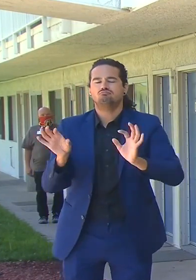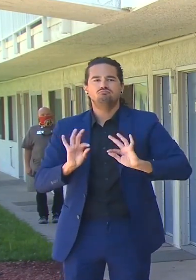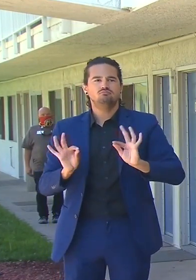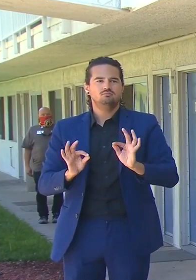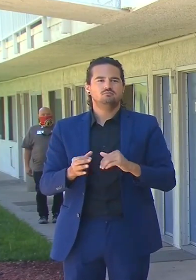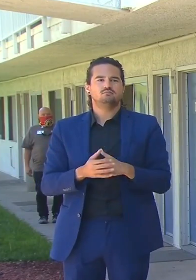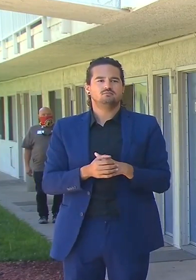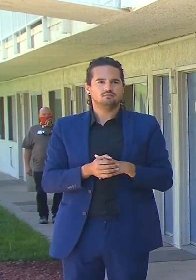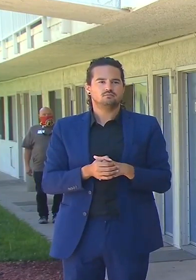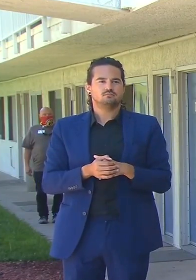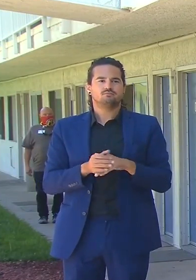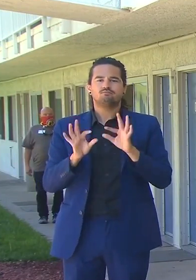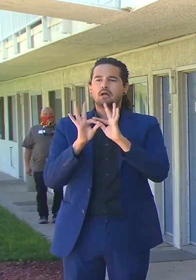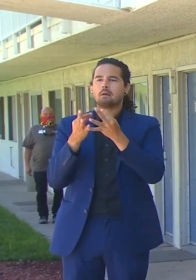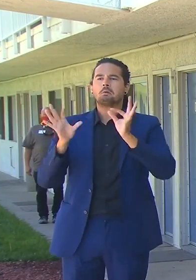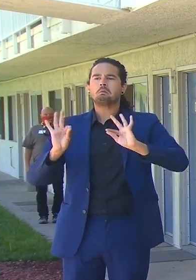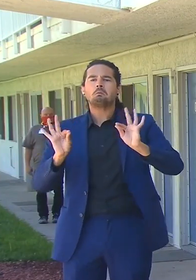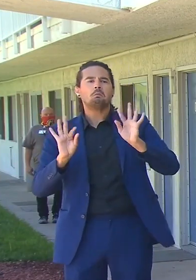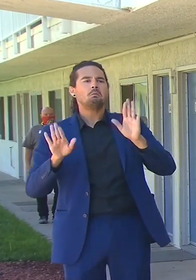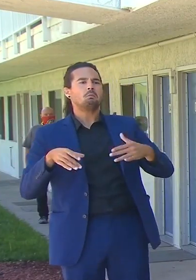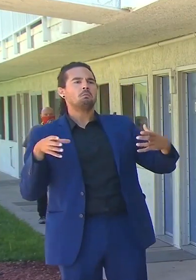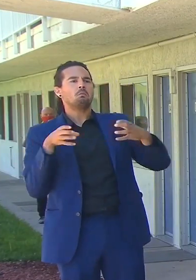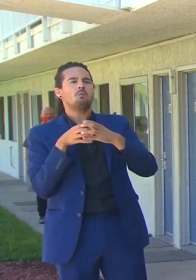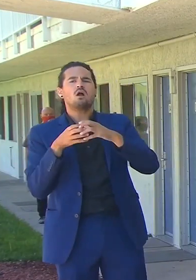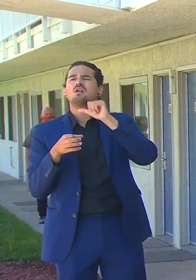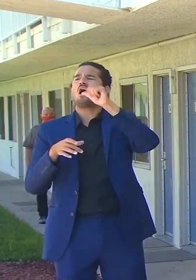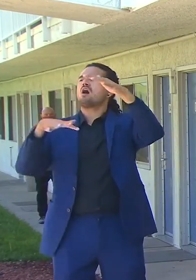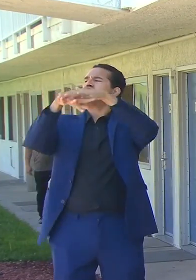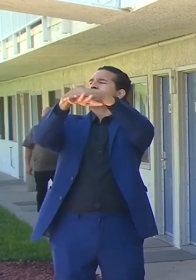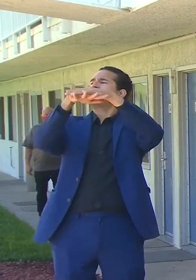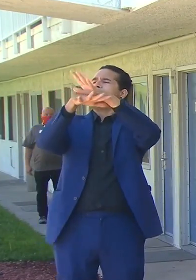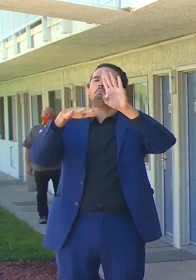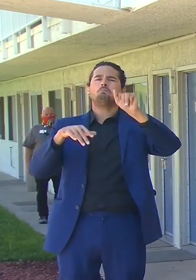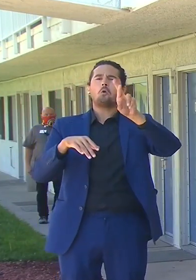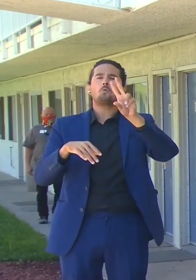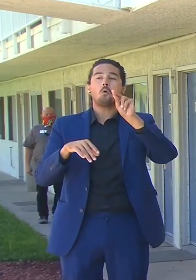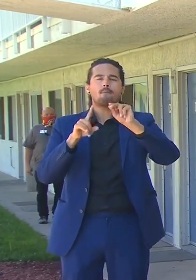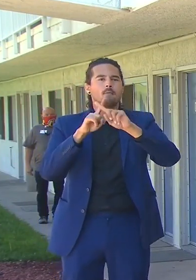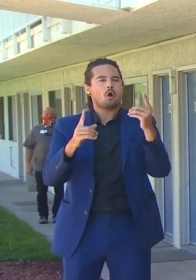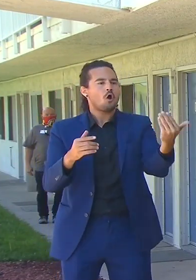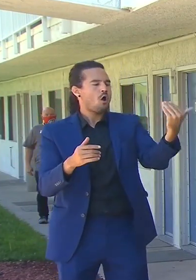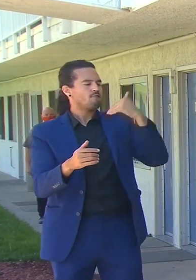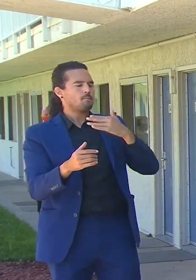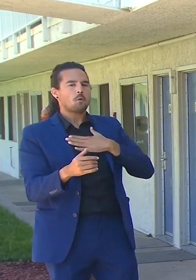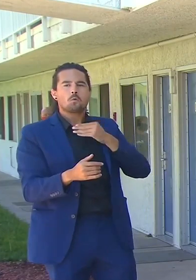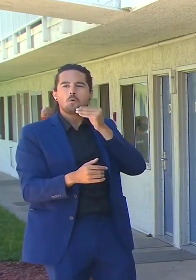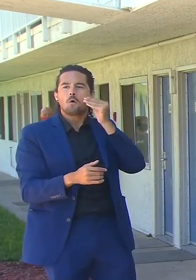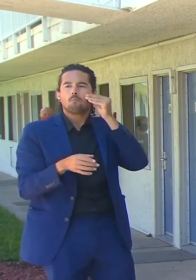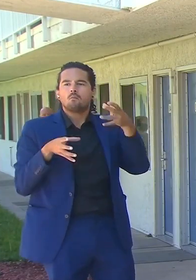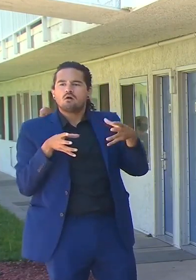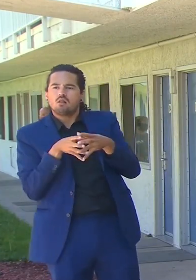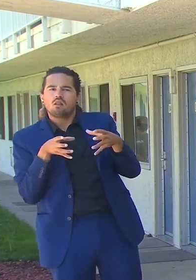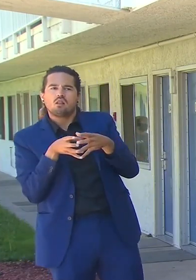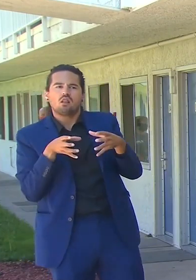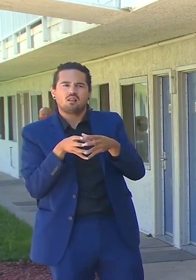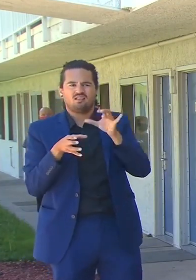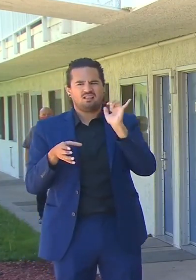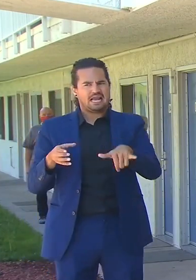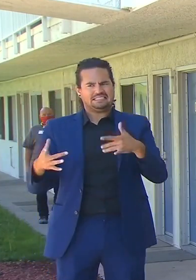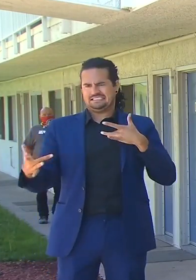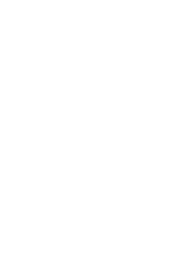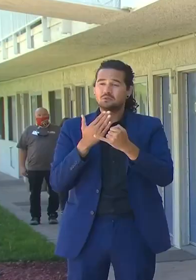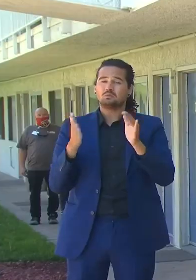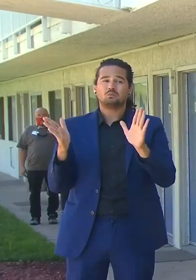out, you know, streets where people are protesting and the like. It's specifically family